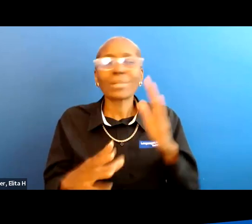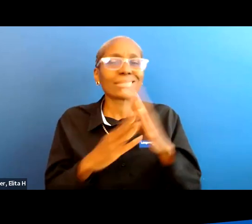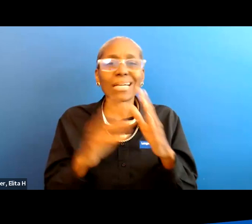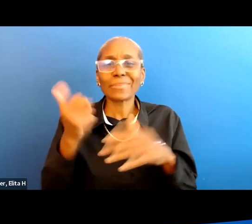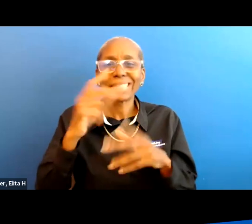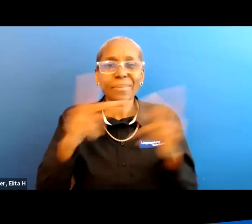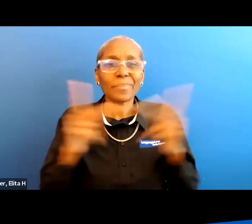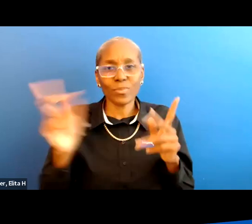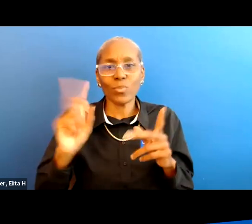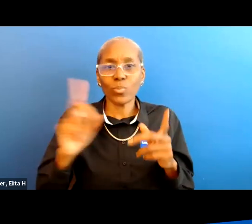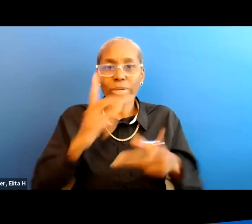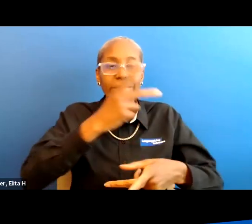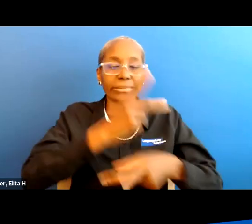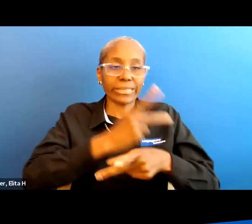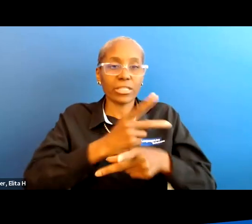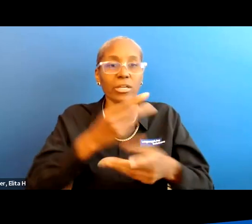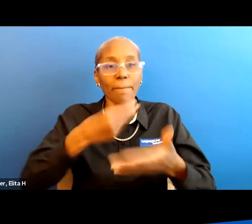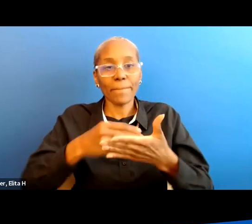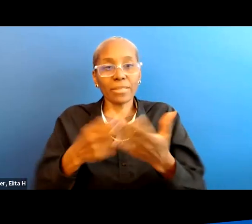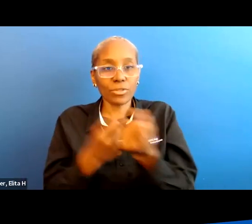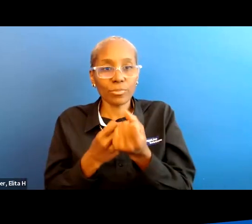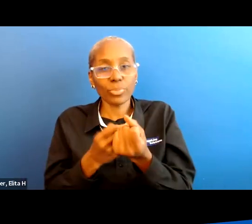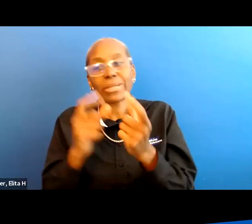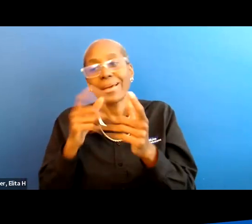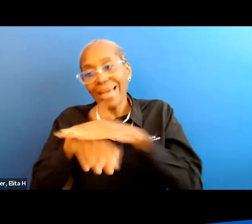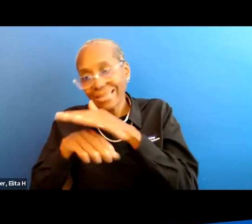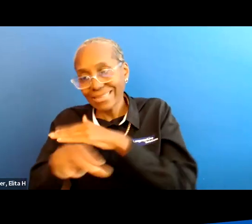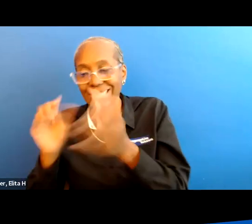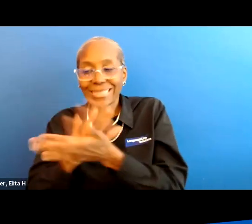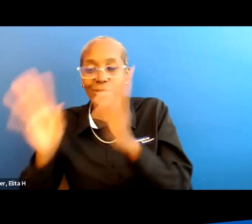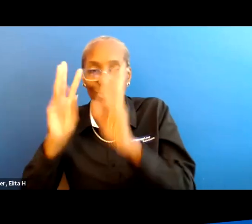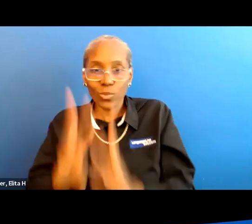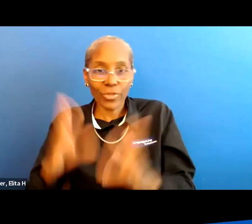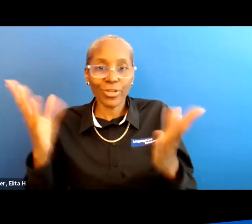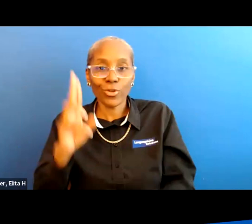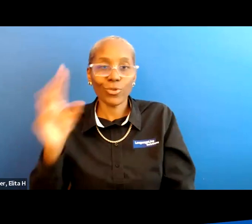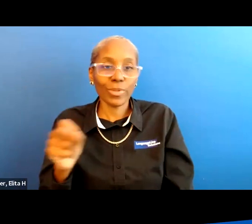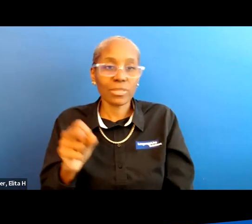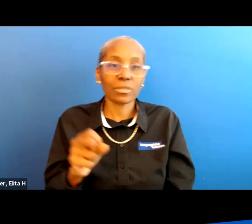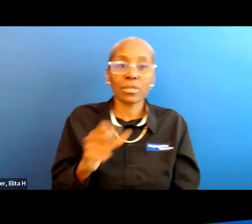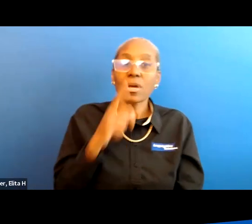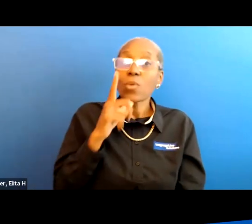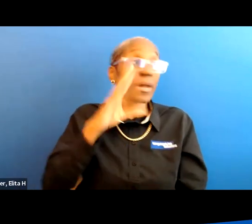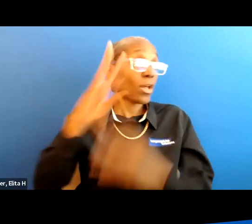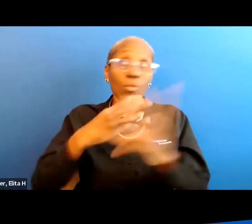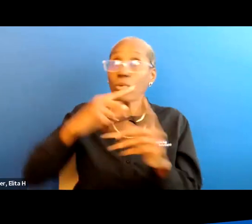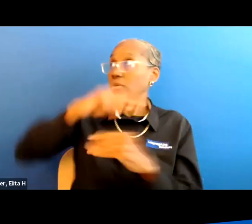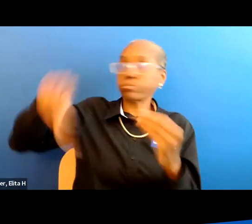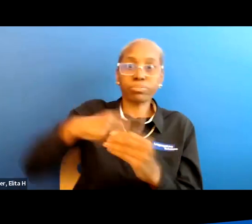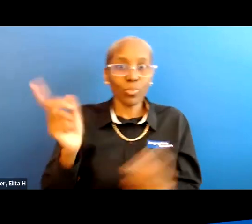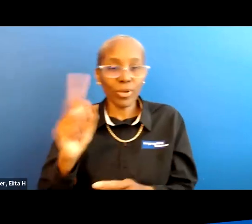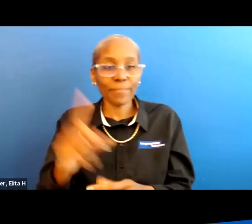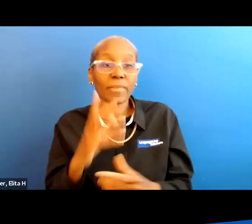places with respect to caregiving money support accessibility and nice weather in the united states what about around the world well